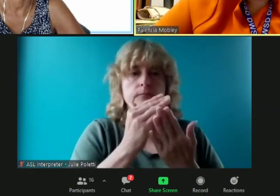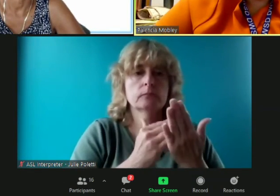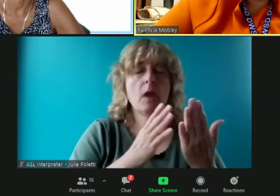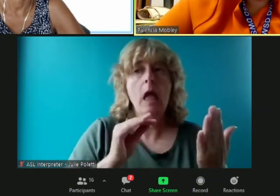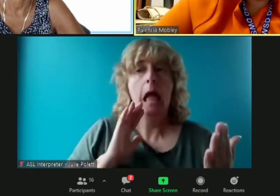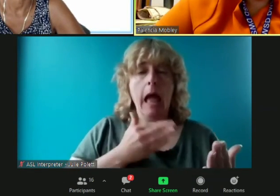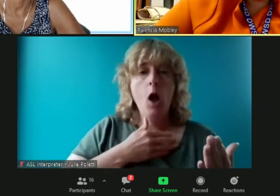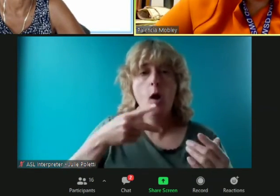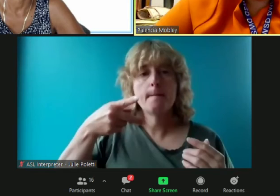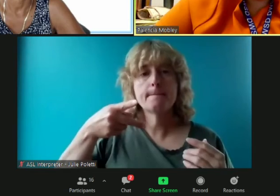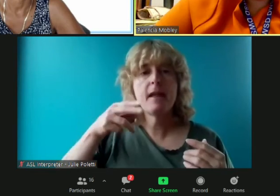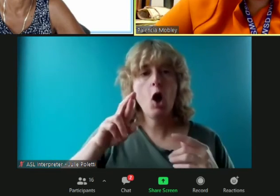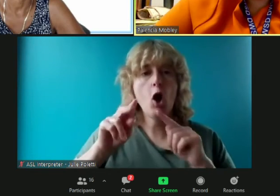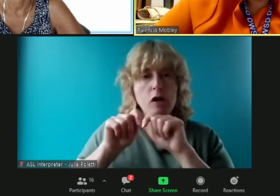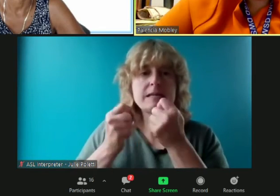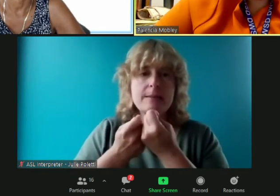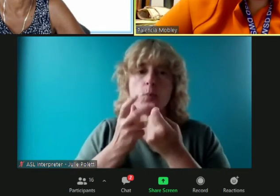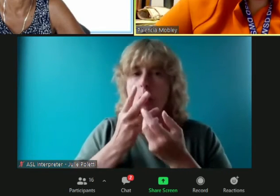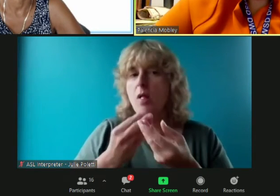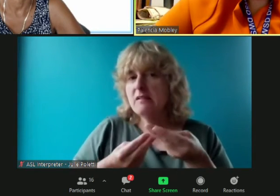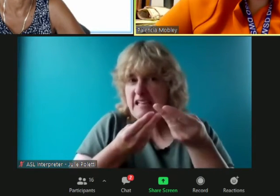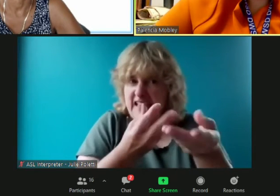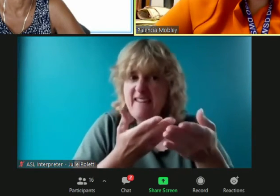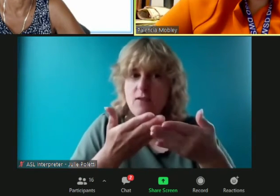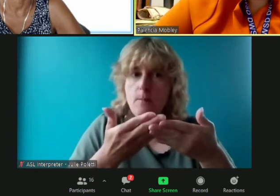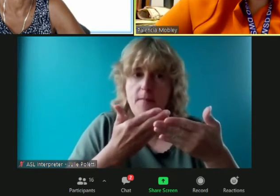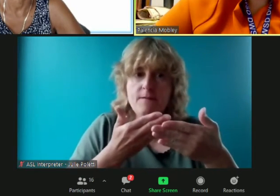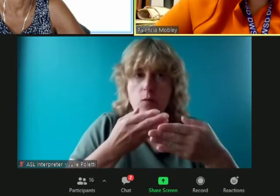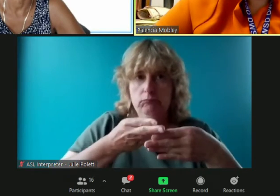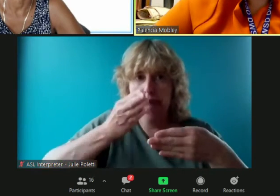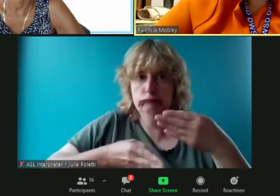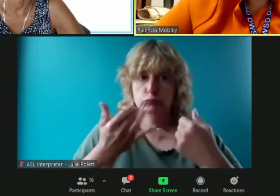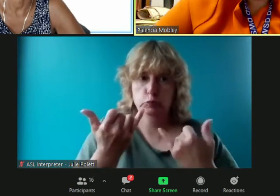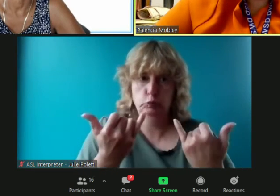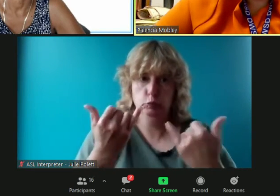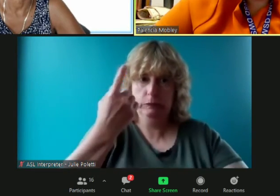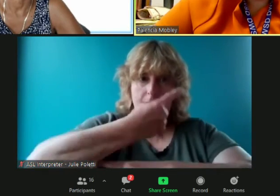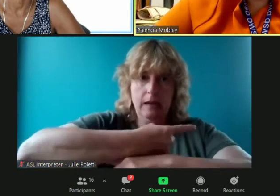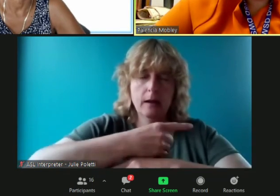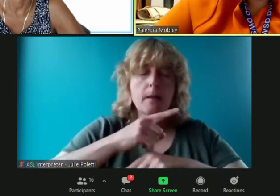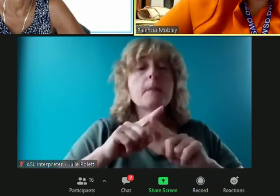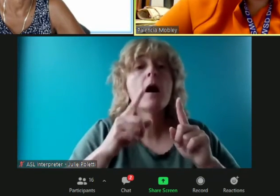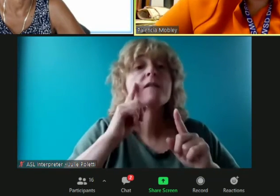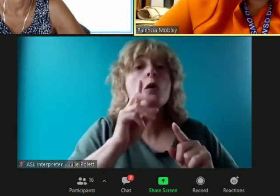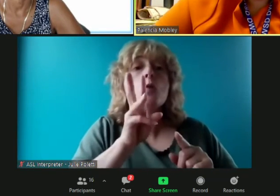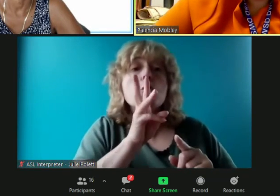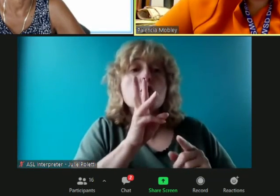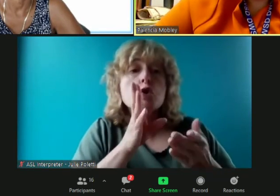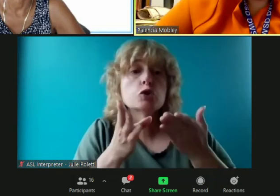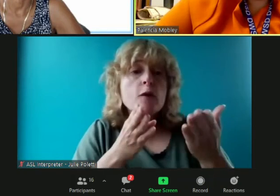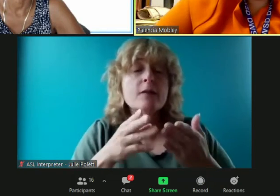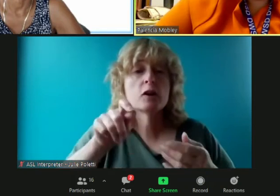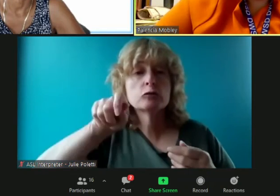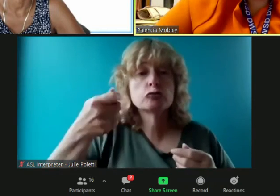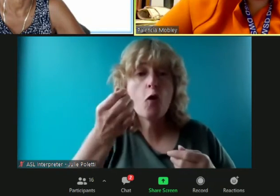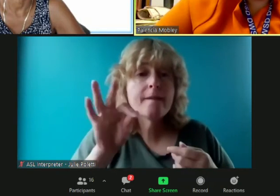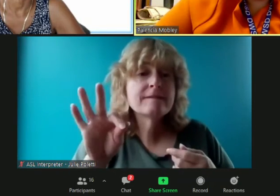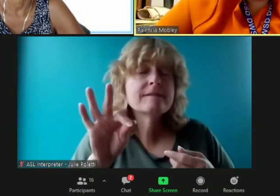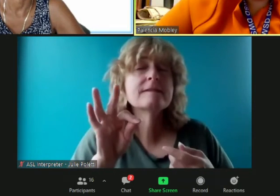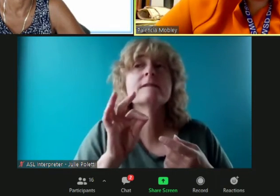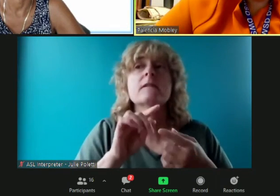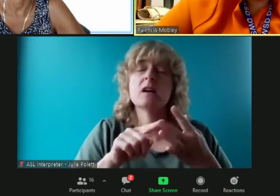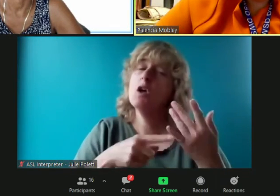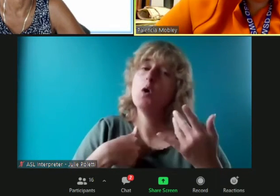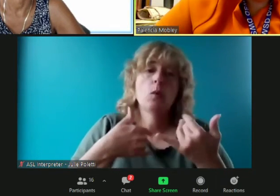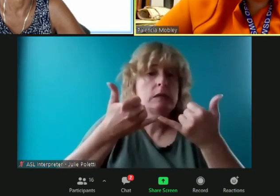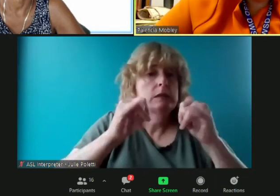team will get that to you uh before end of day uh but with respect to water service interruptions we're still you know following the